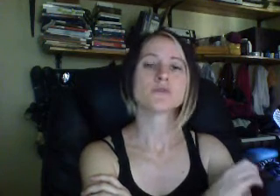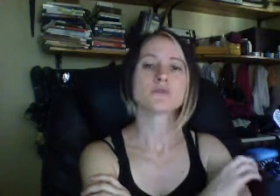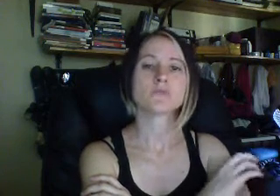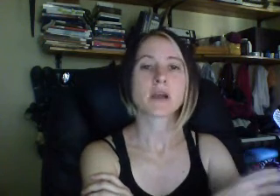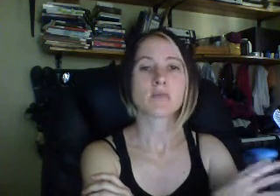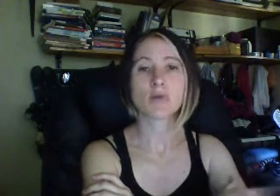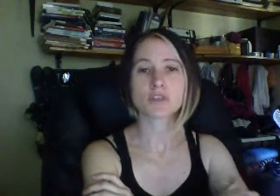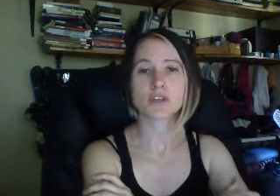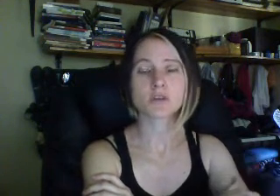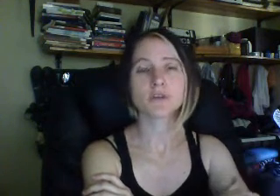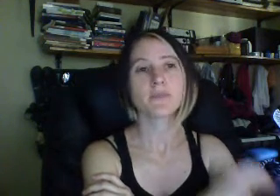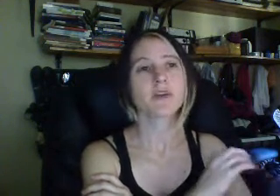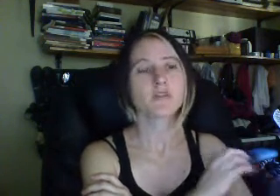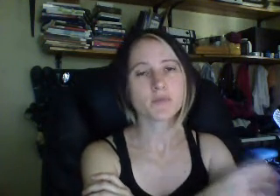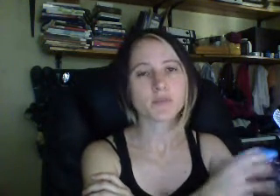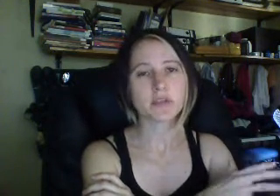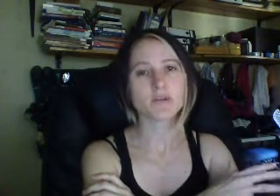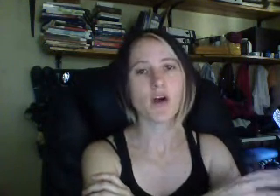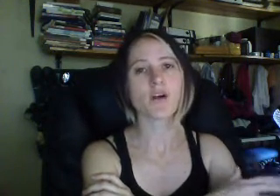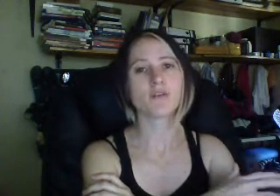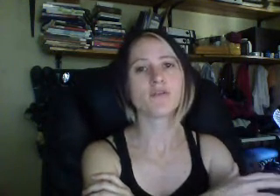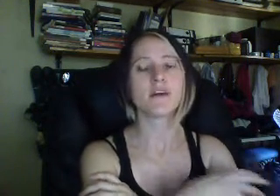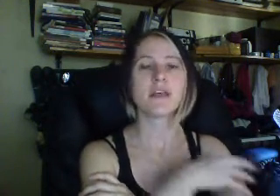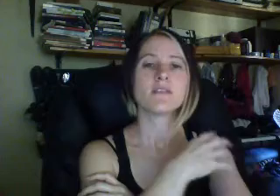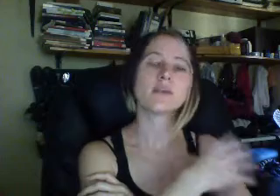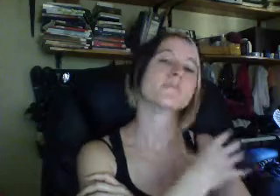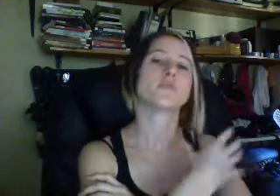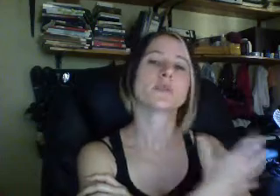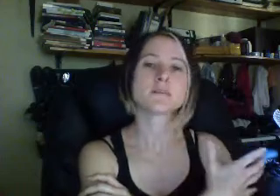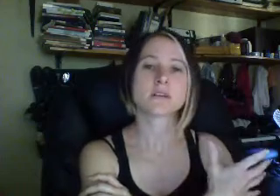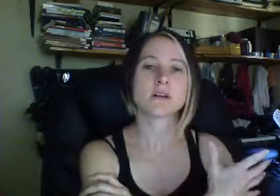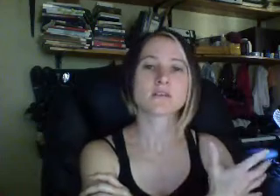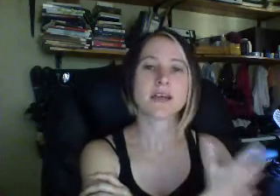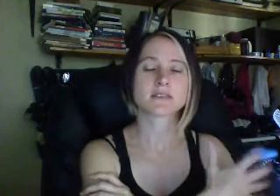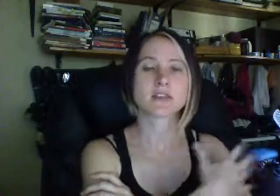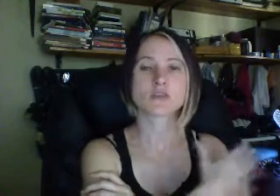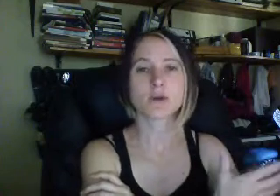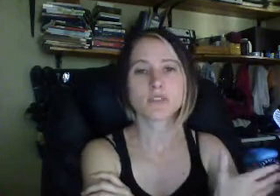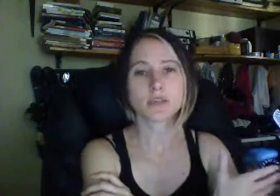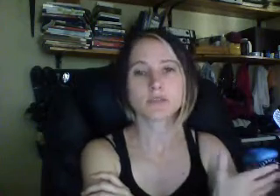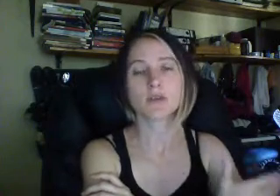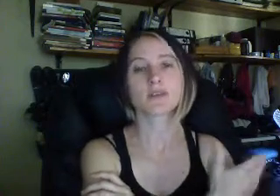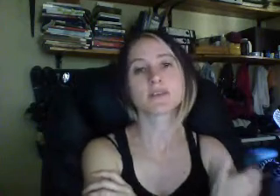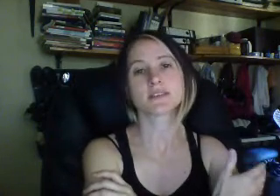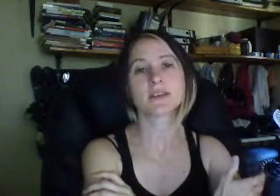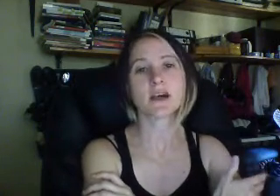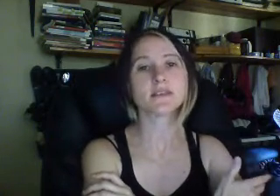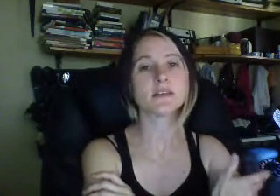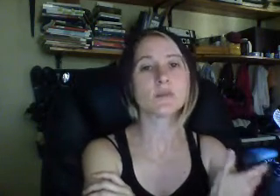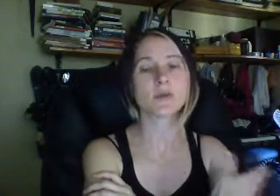become porn stars from the perspective of them viewing themselves as sexual objects within a society where